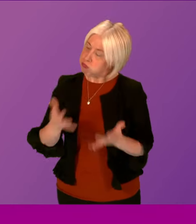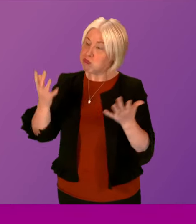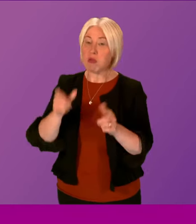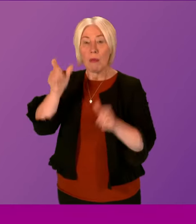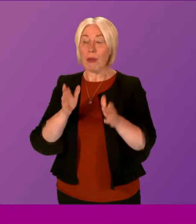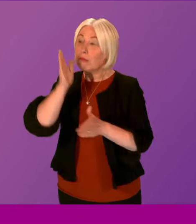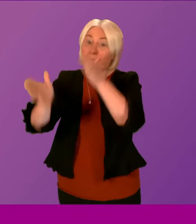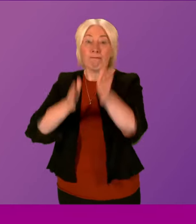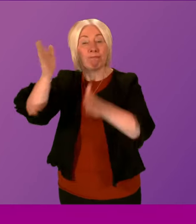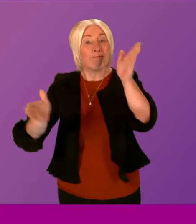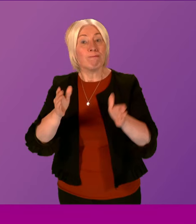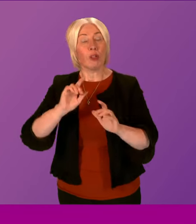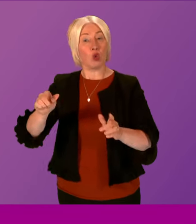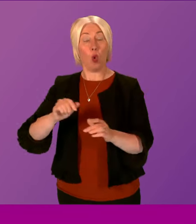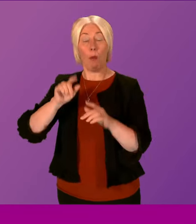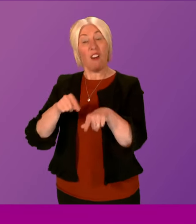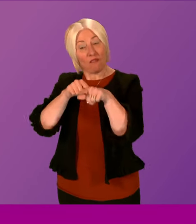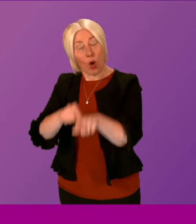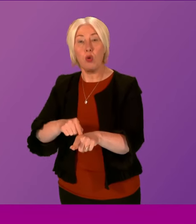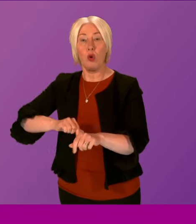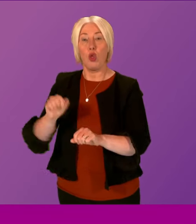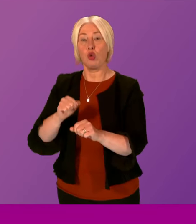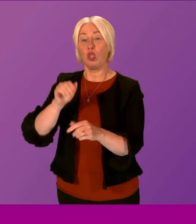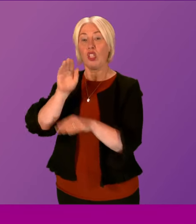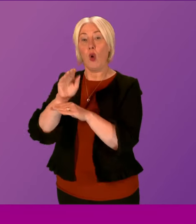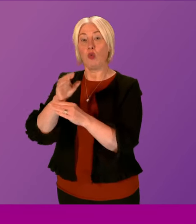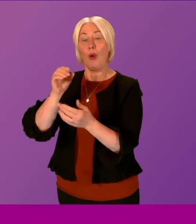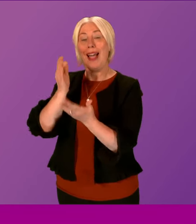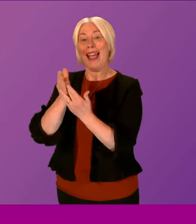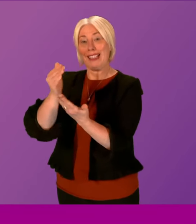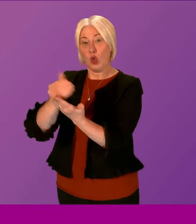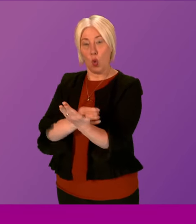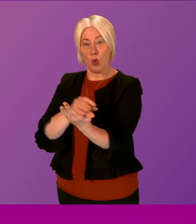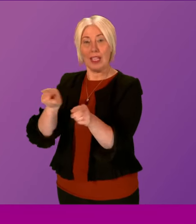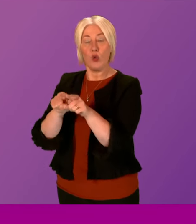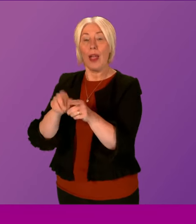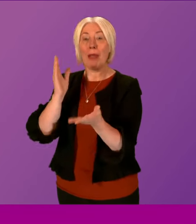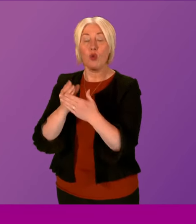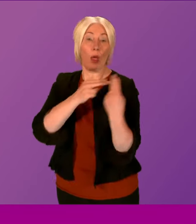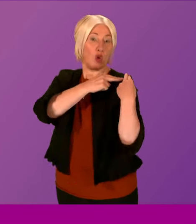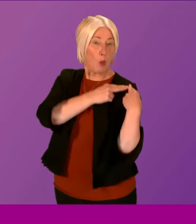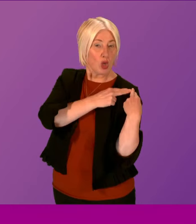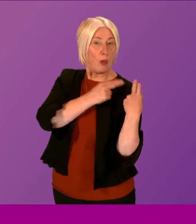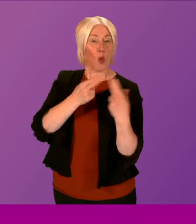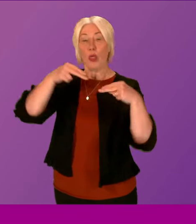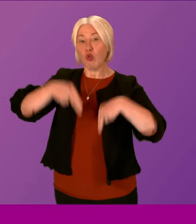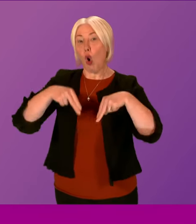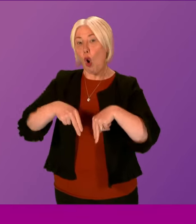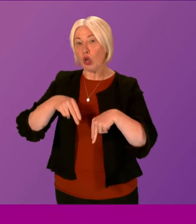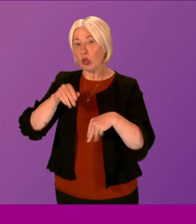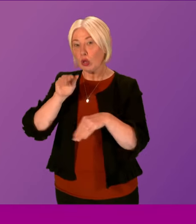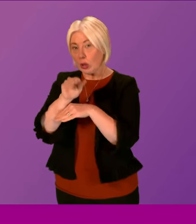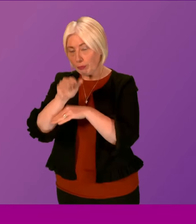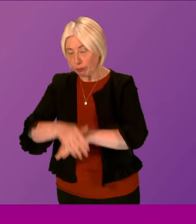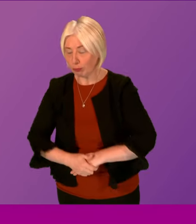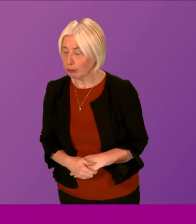follow and adhere to the Scottish Outdoor Access Code, especially in relation to responsible dog walking. Rachel Hamilton. Thank you,